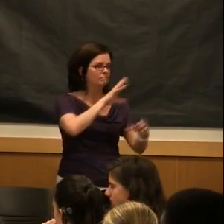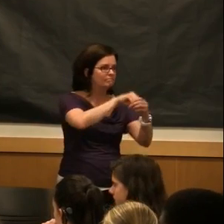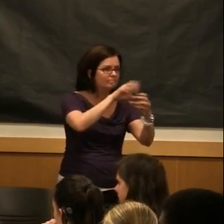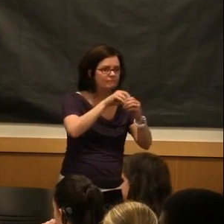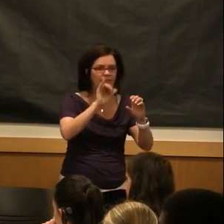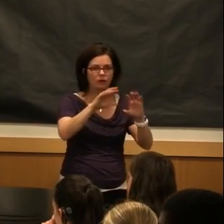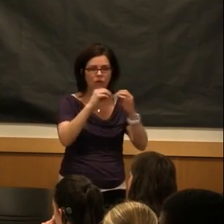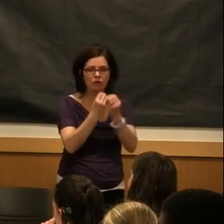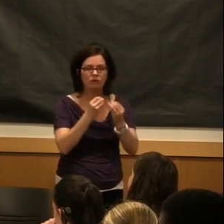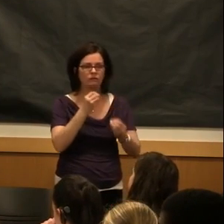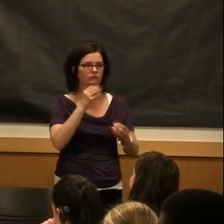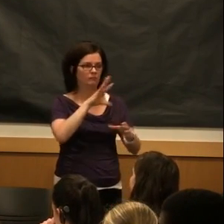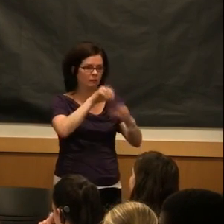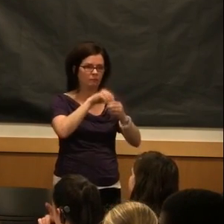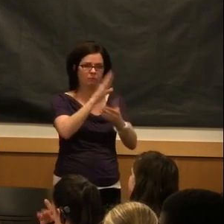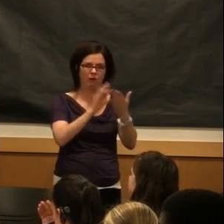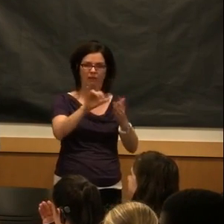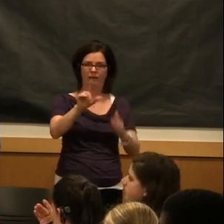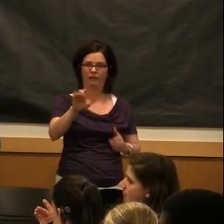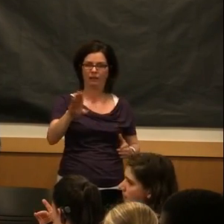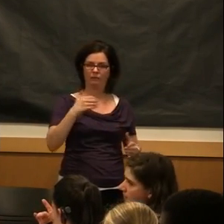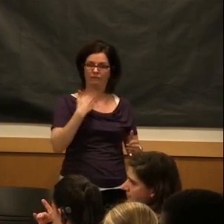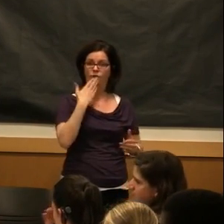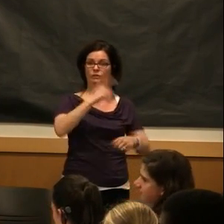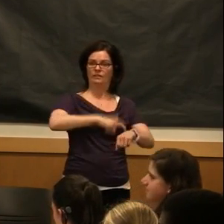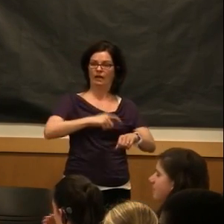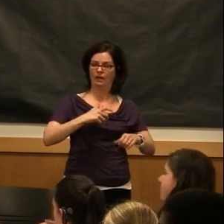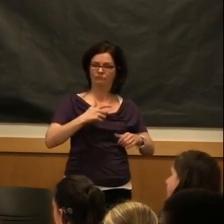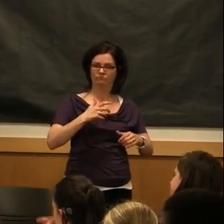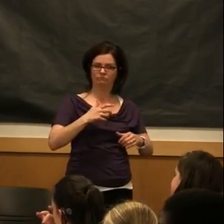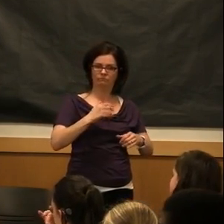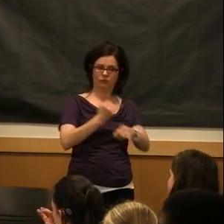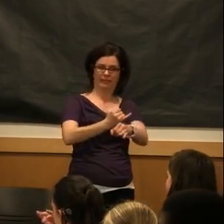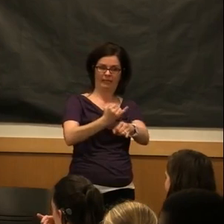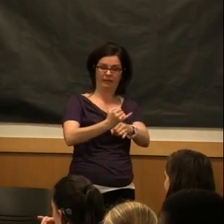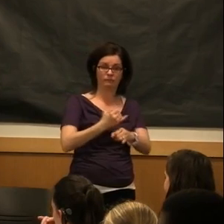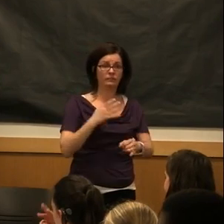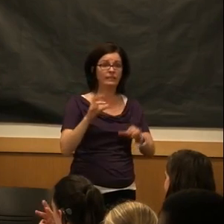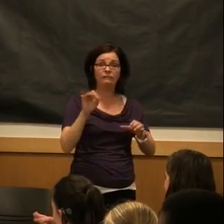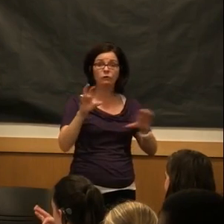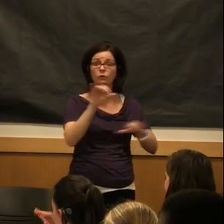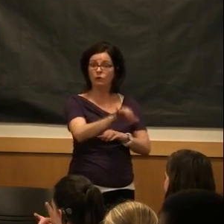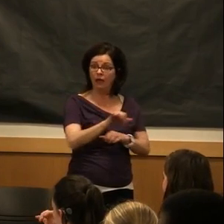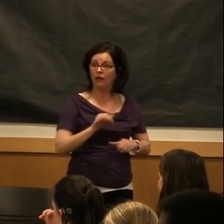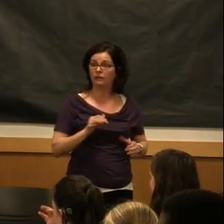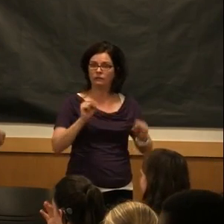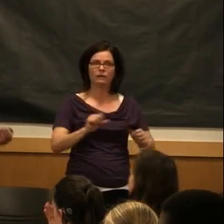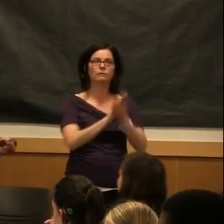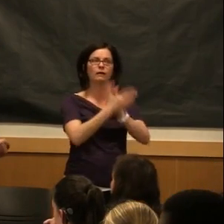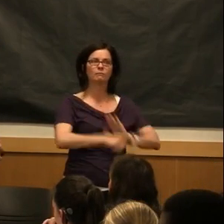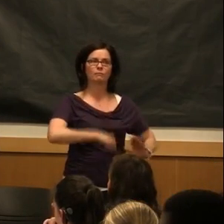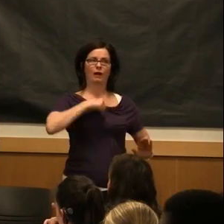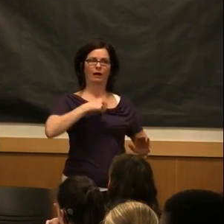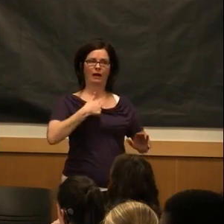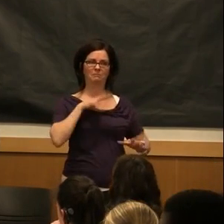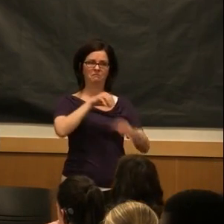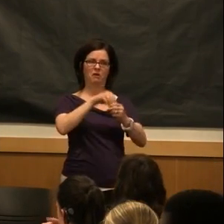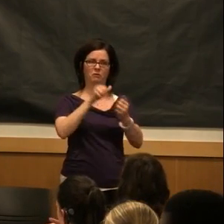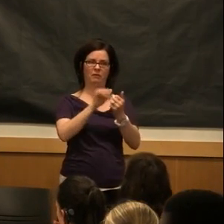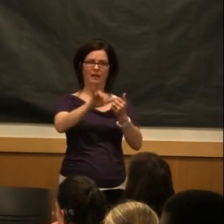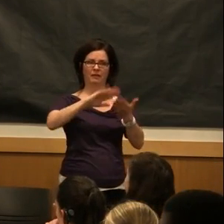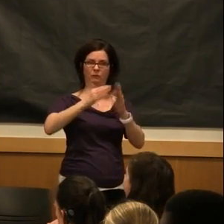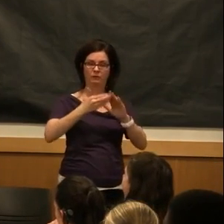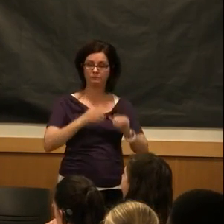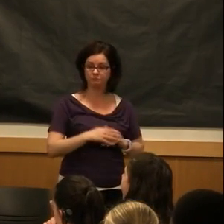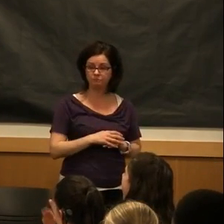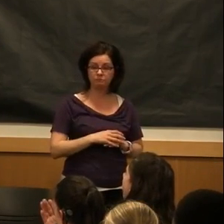have a good time on the college campus. So, by doing that, it makes you proud to be a part of that community. And then, also, you could do things